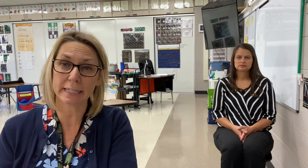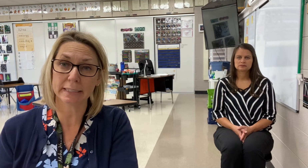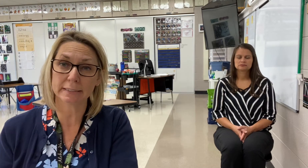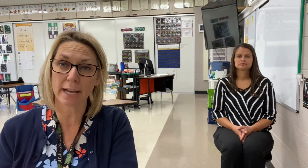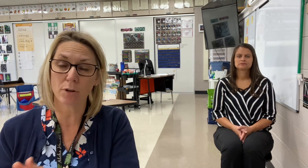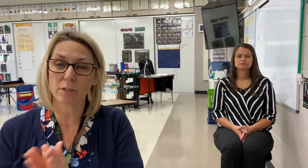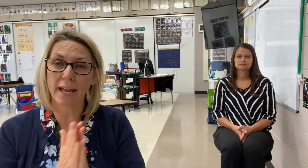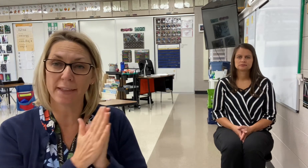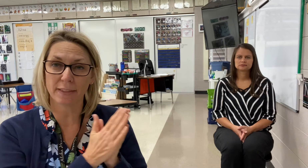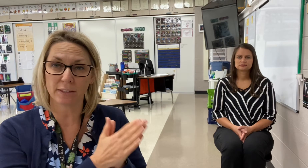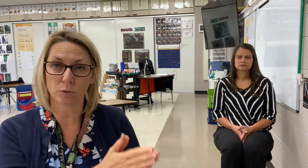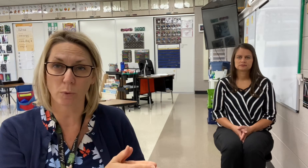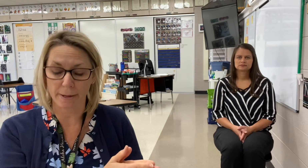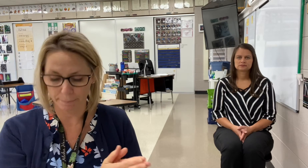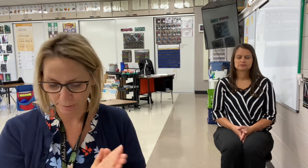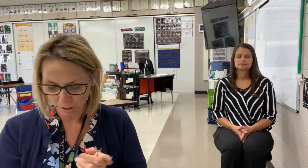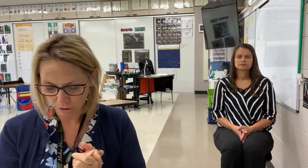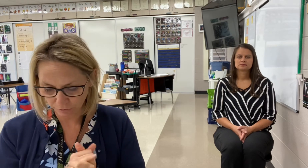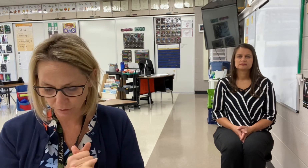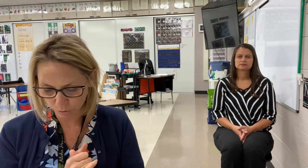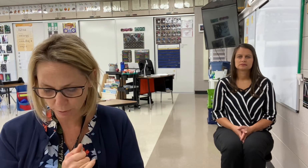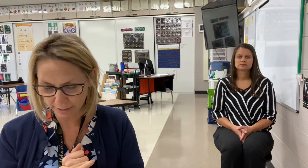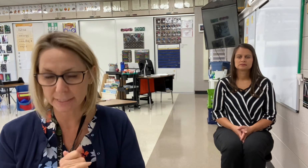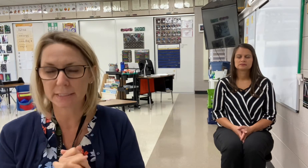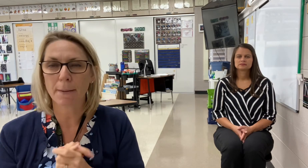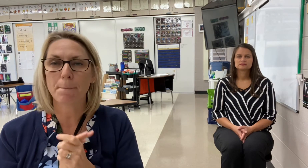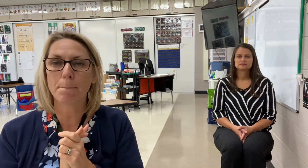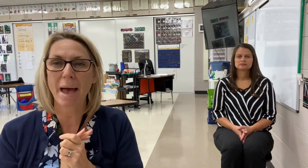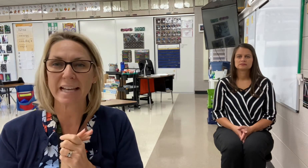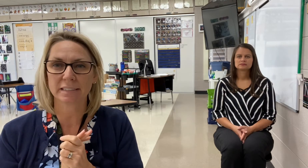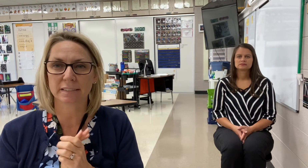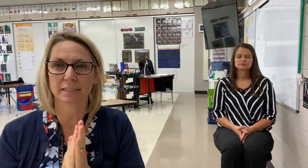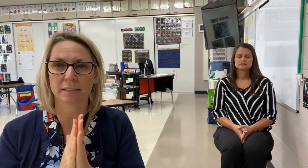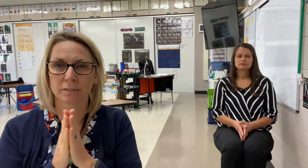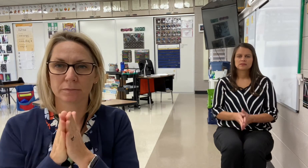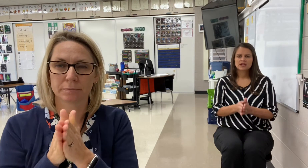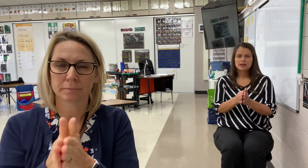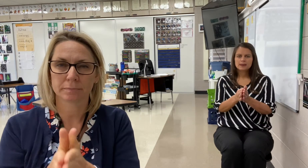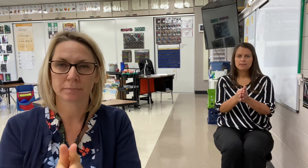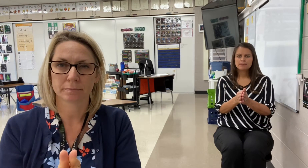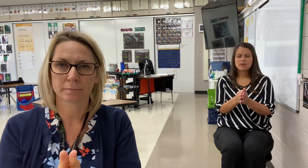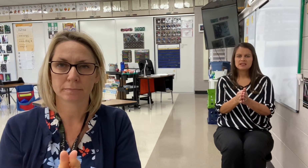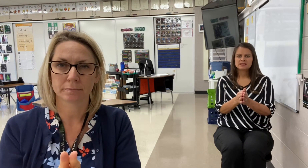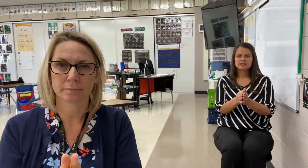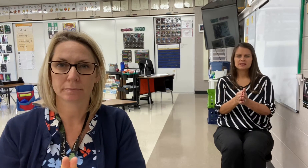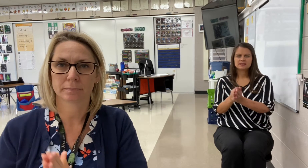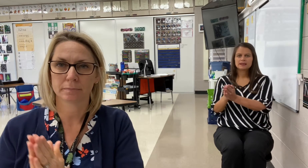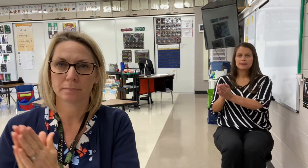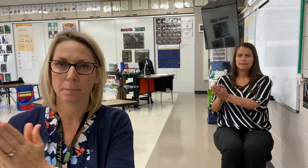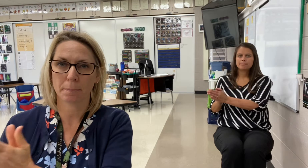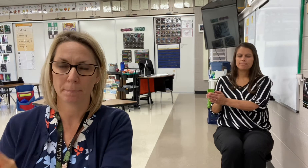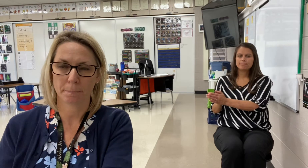sound and then the rhyme. So first one is mess. Mess. M.